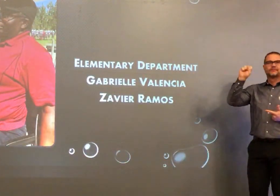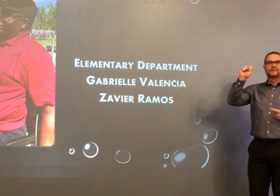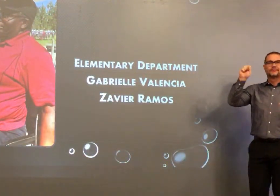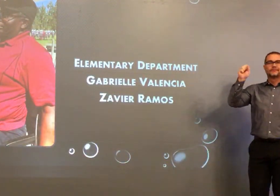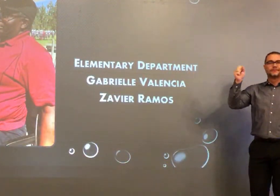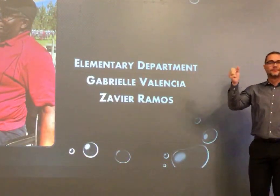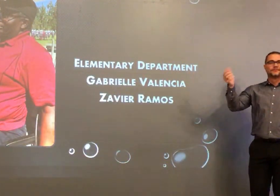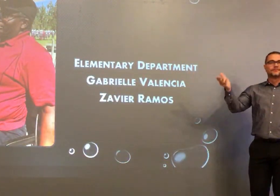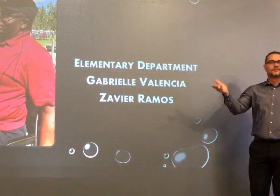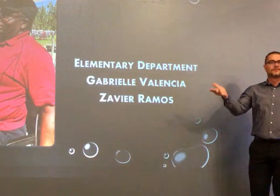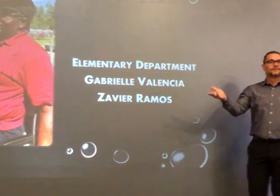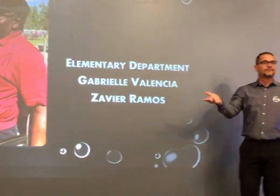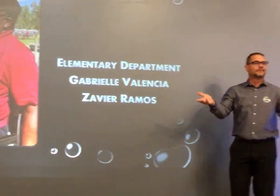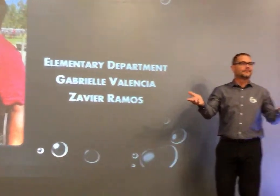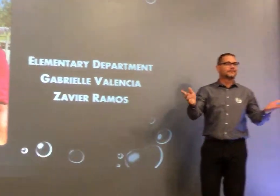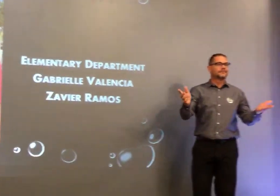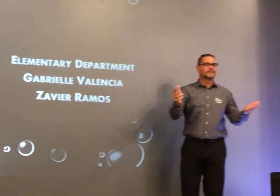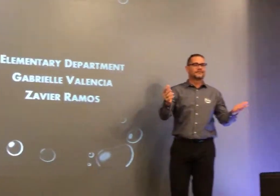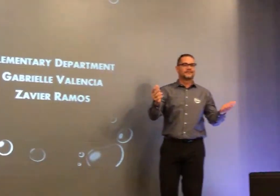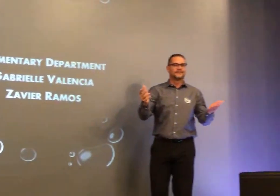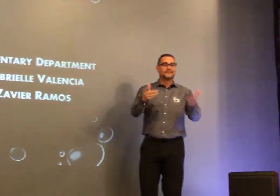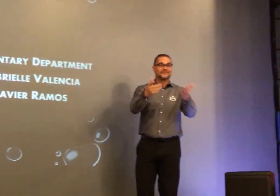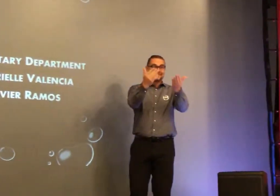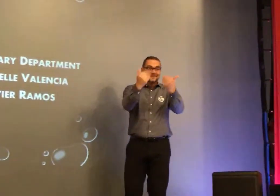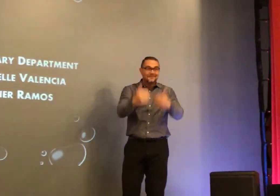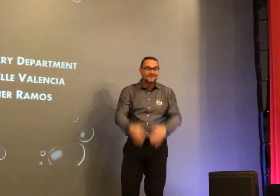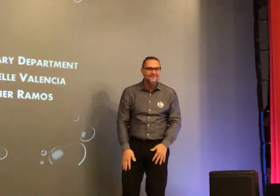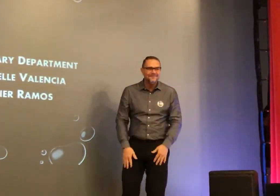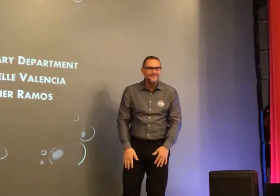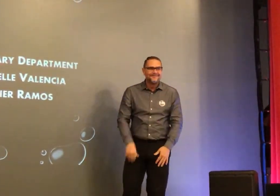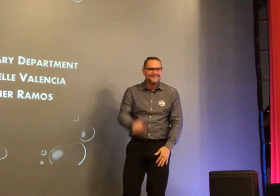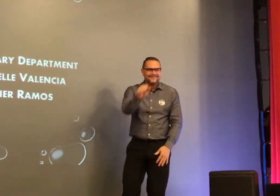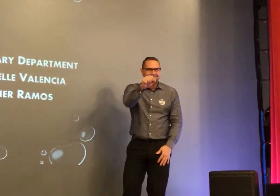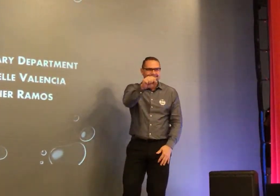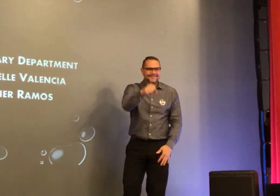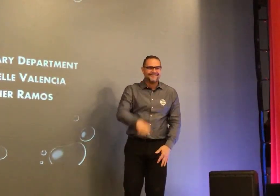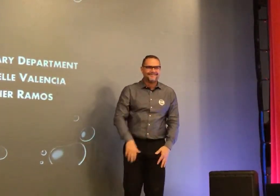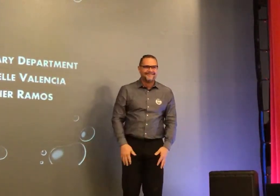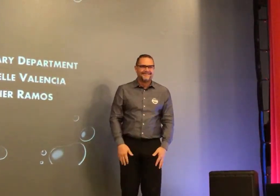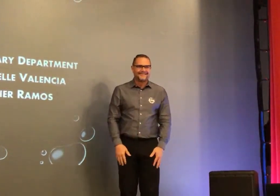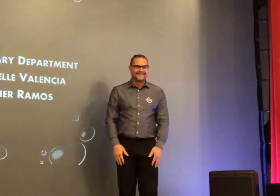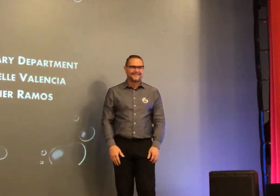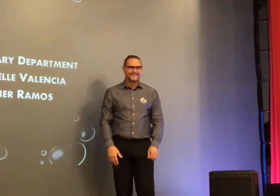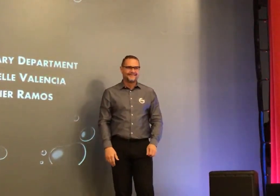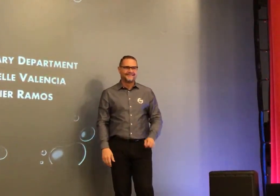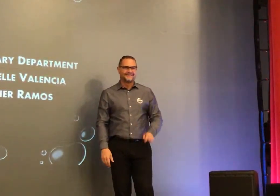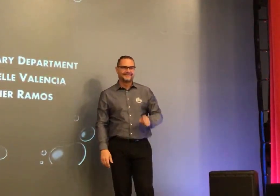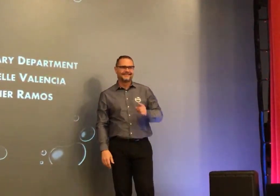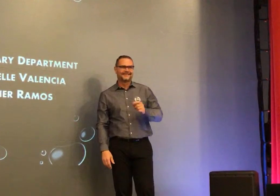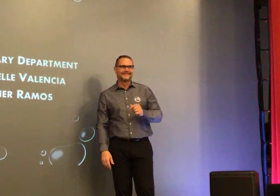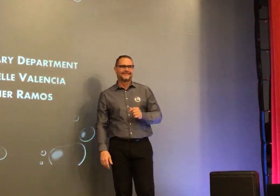So Gabrielle Valencia and Xavier Ramos. Oh, perfect. Hey, you guys. Come on up. Yep, that's you.